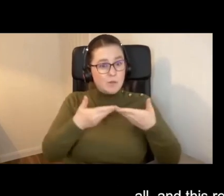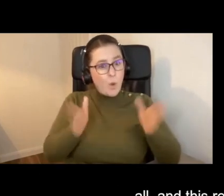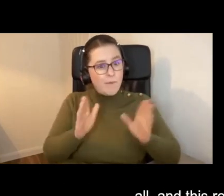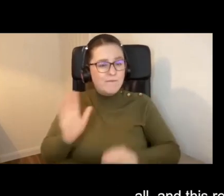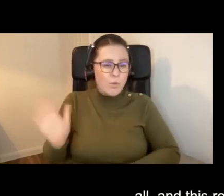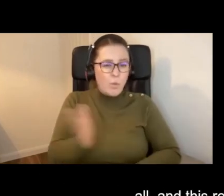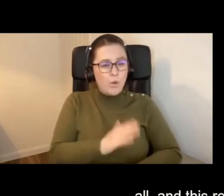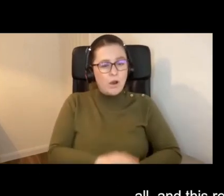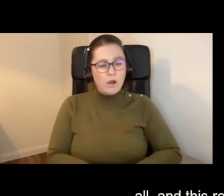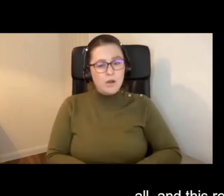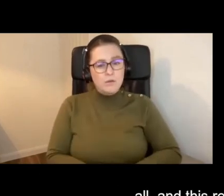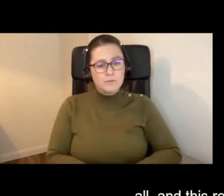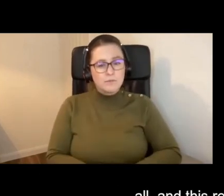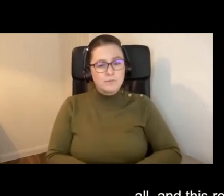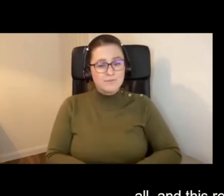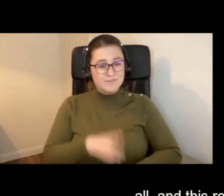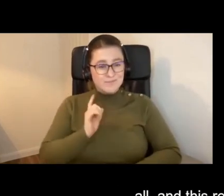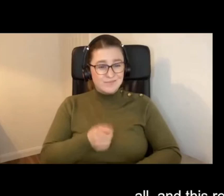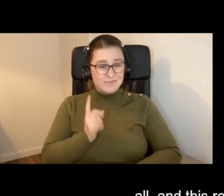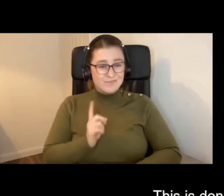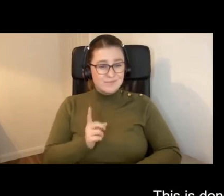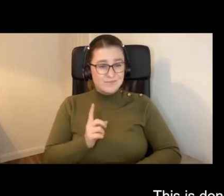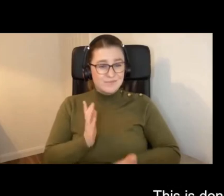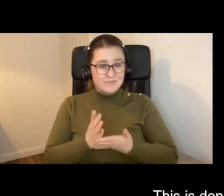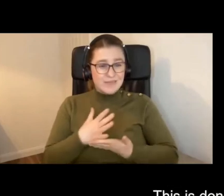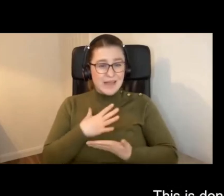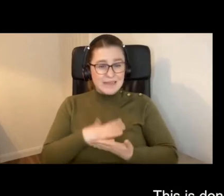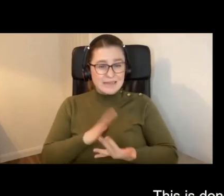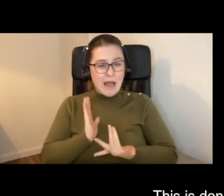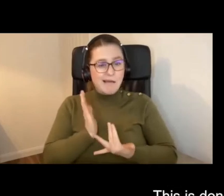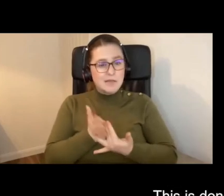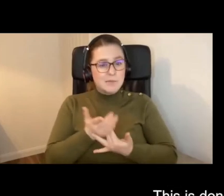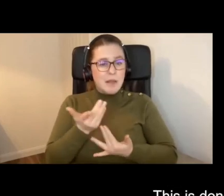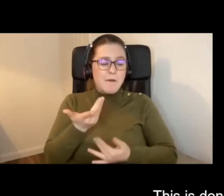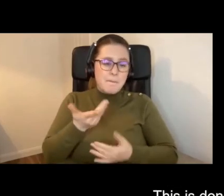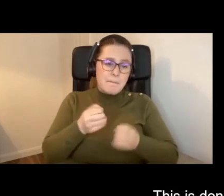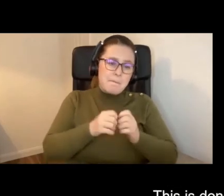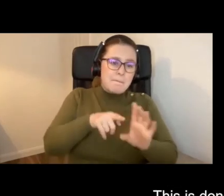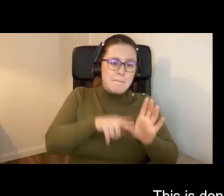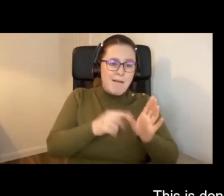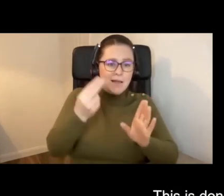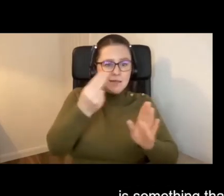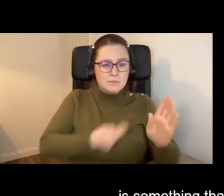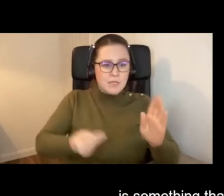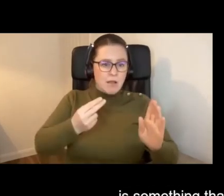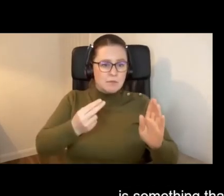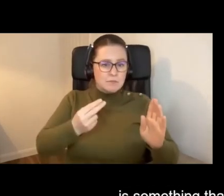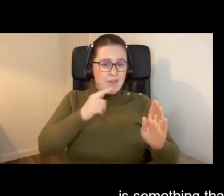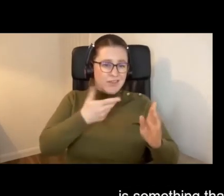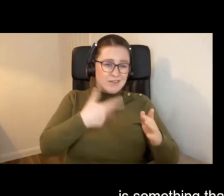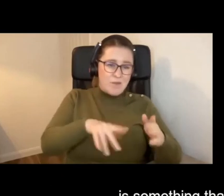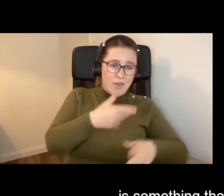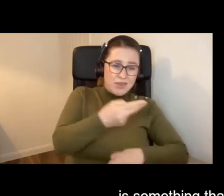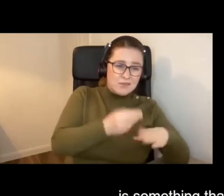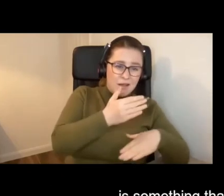all. And this really needs accessibility by design. This is done at the design